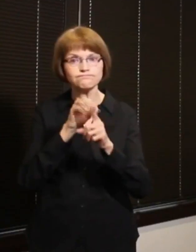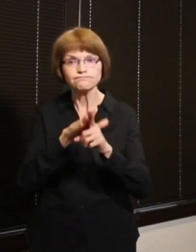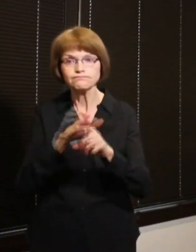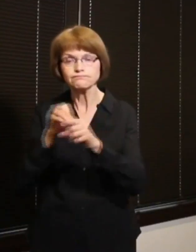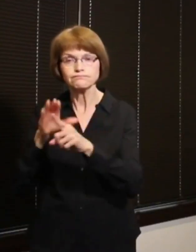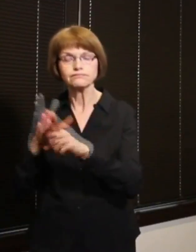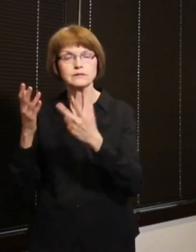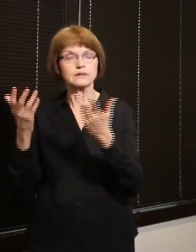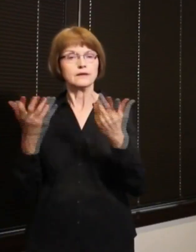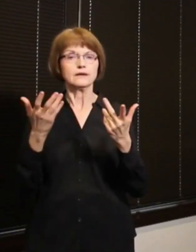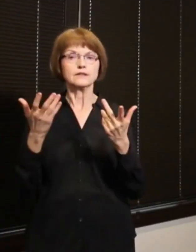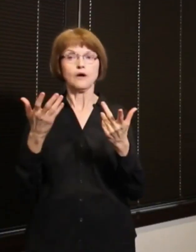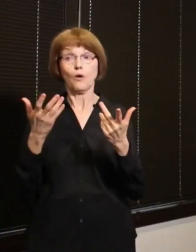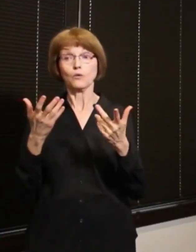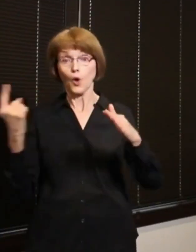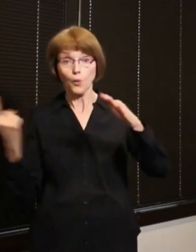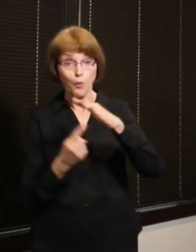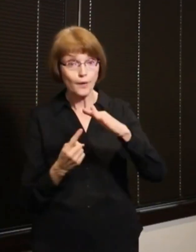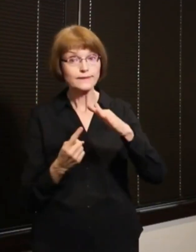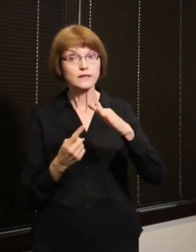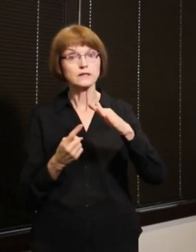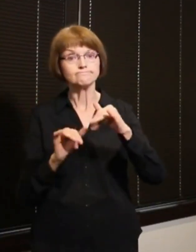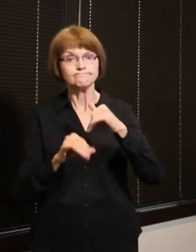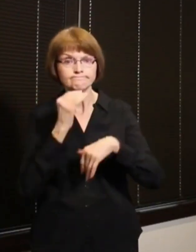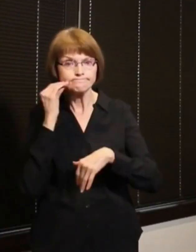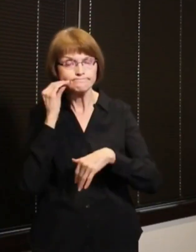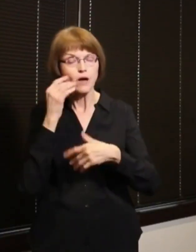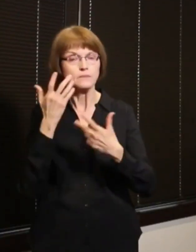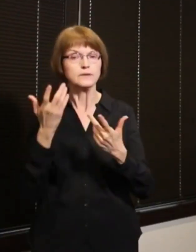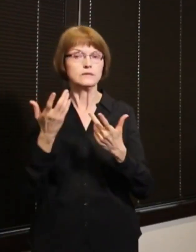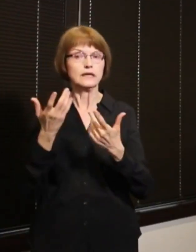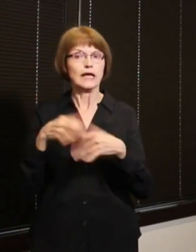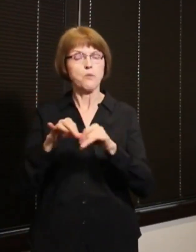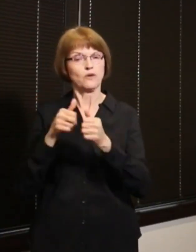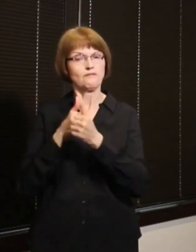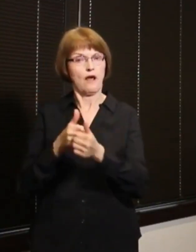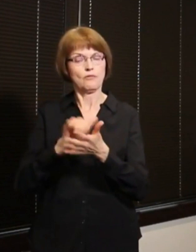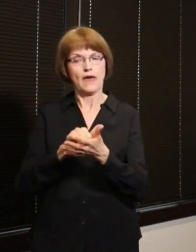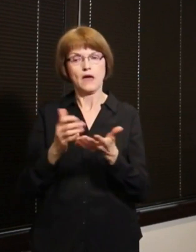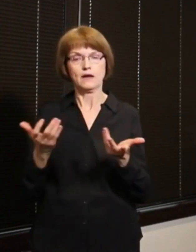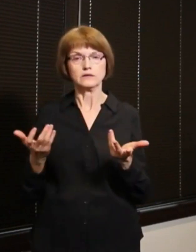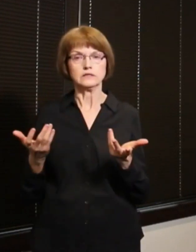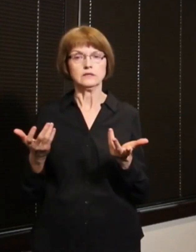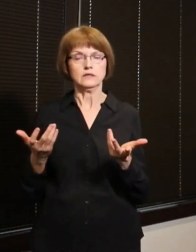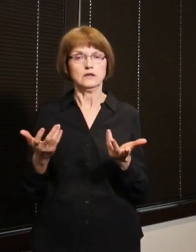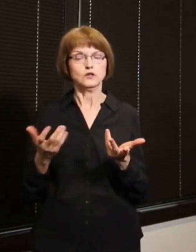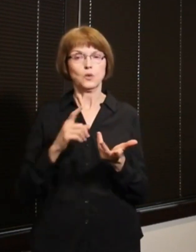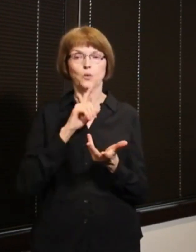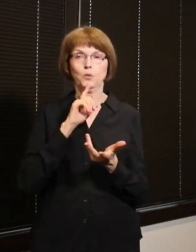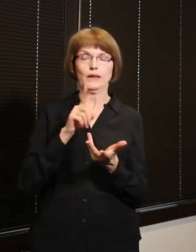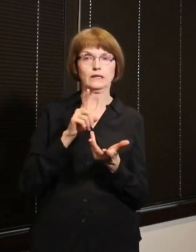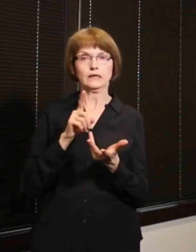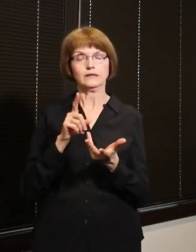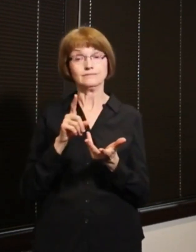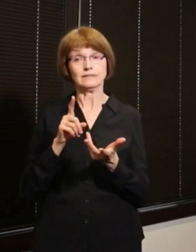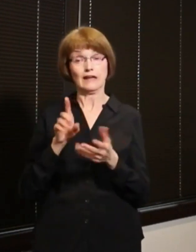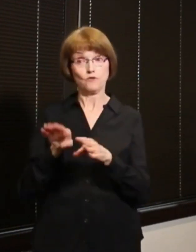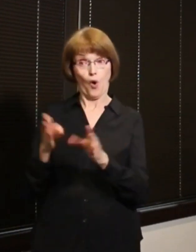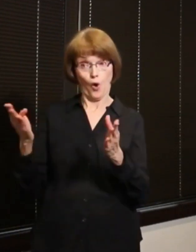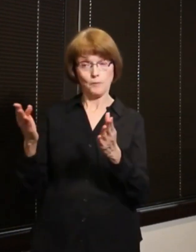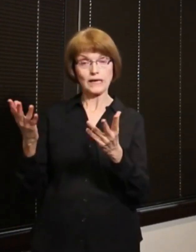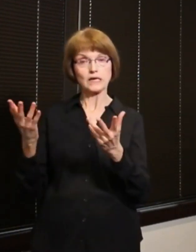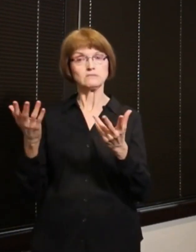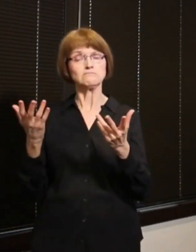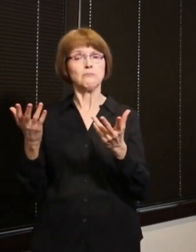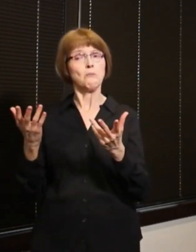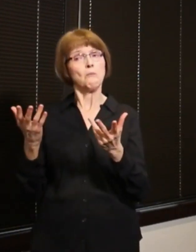hinged as much about you know that that opening from from those different counties it's what are those